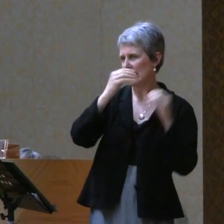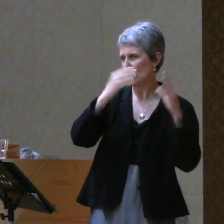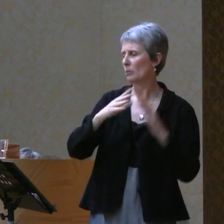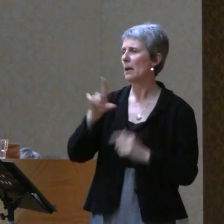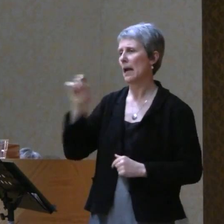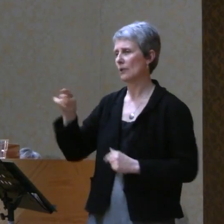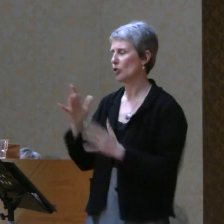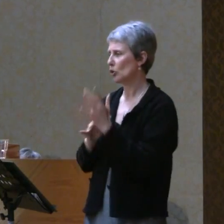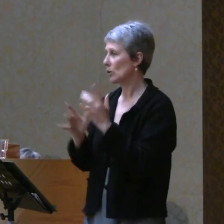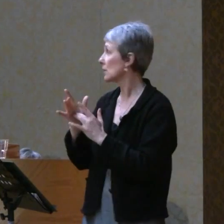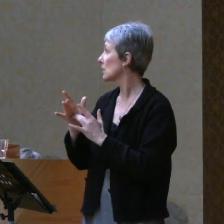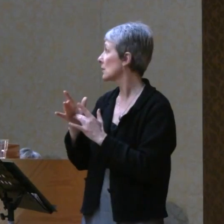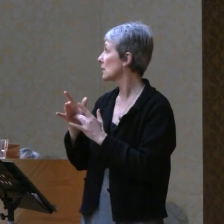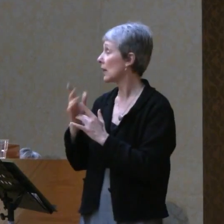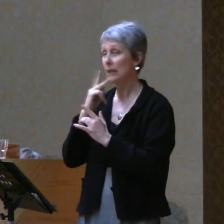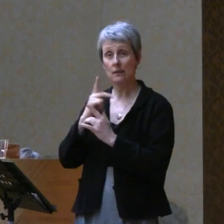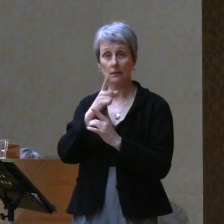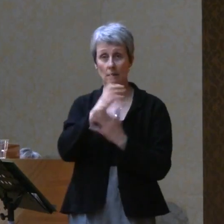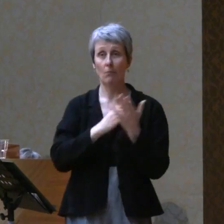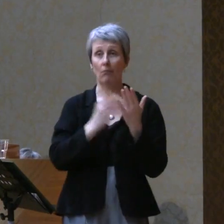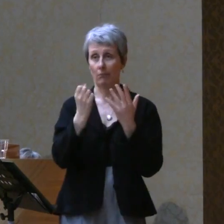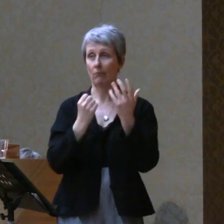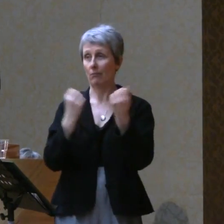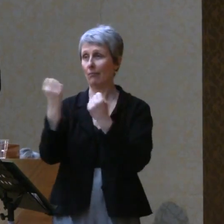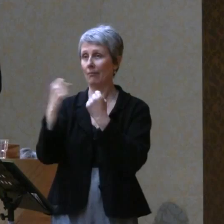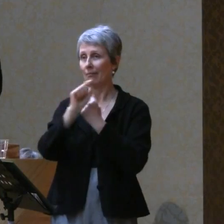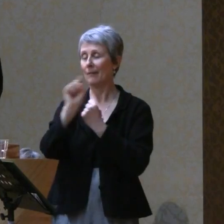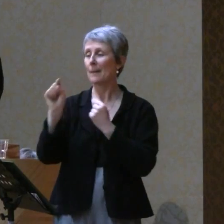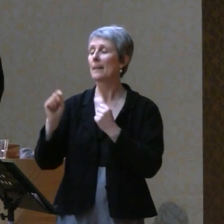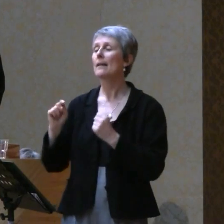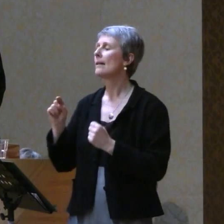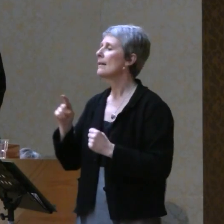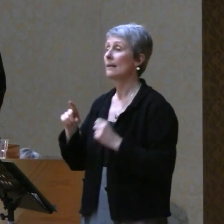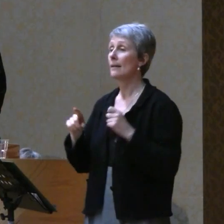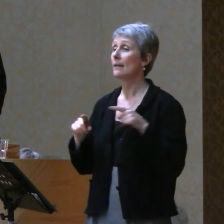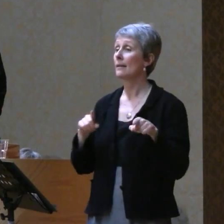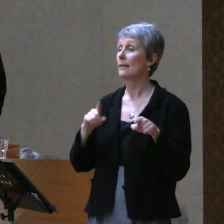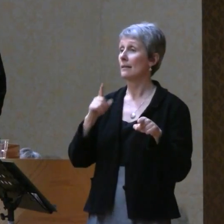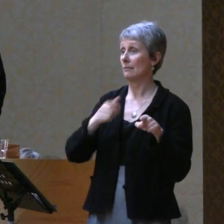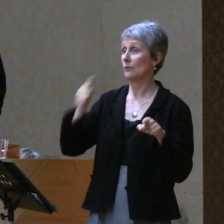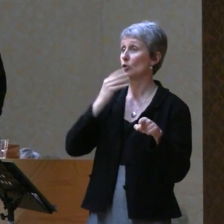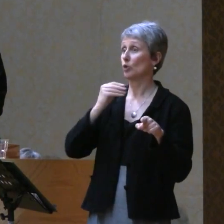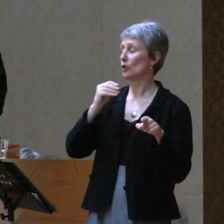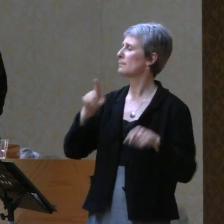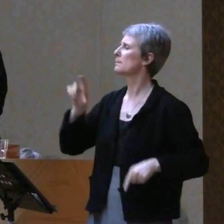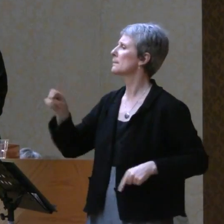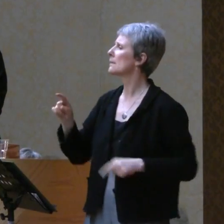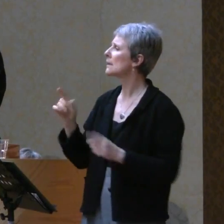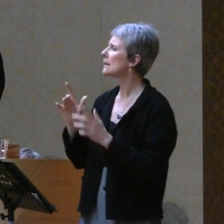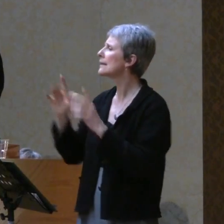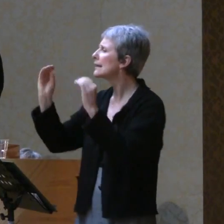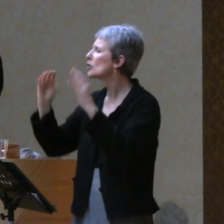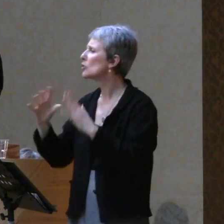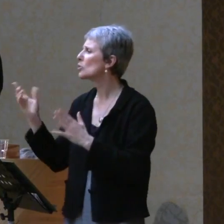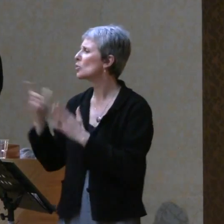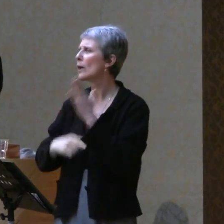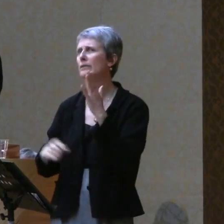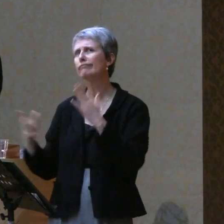is the greatest commandment in all the law?